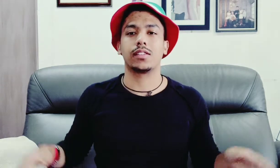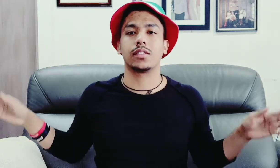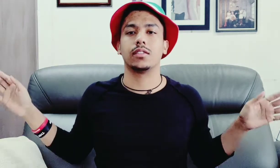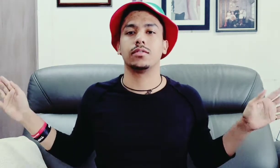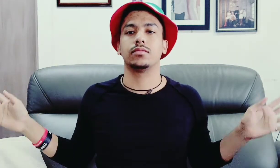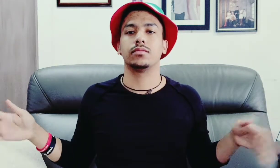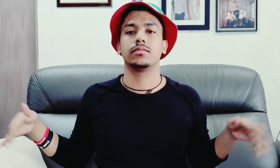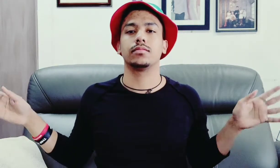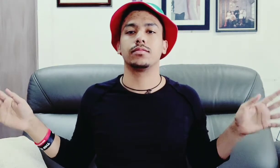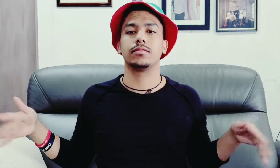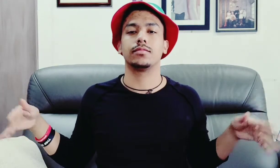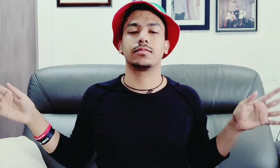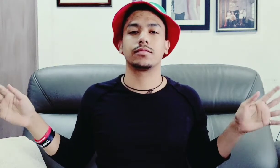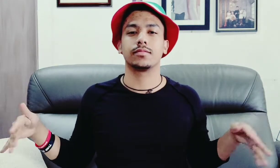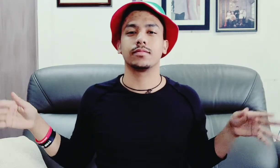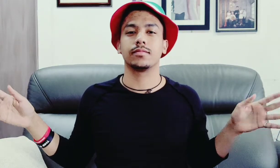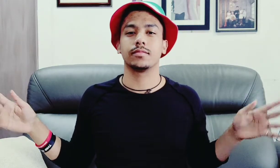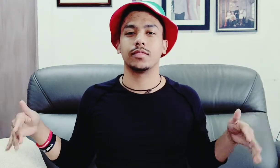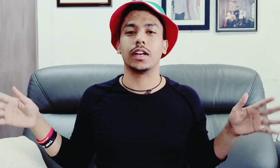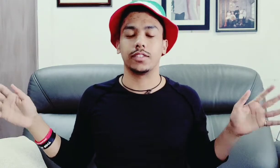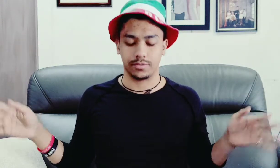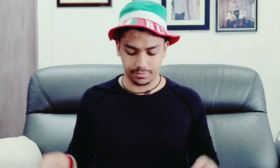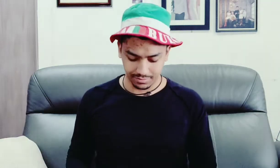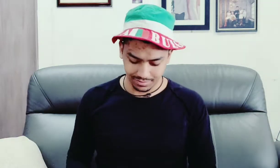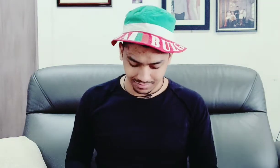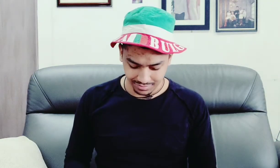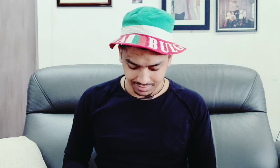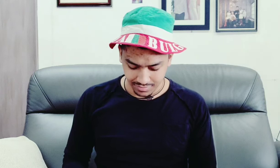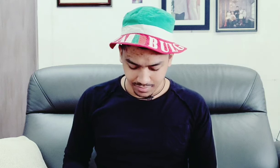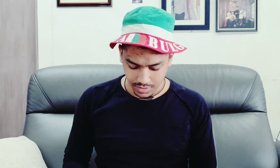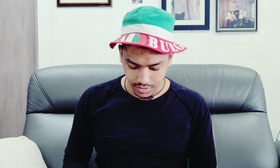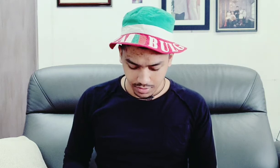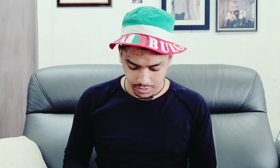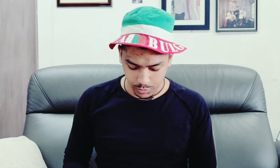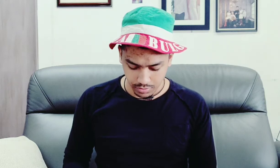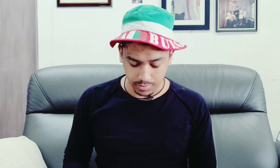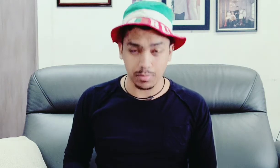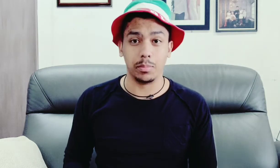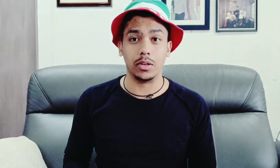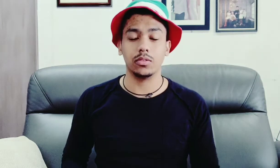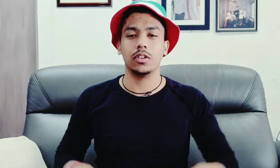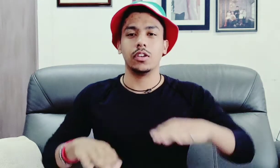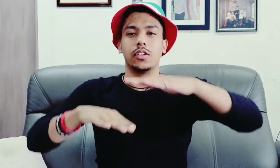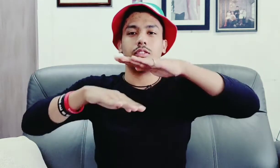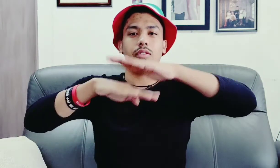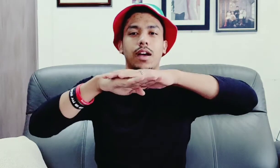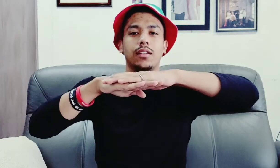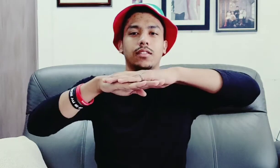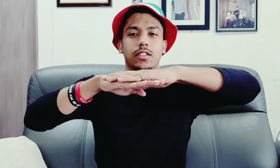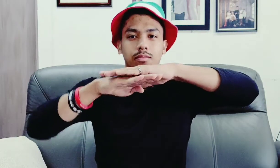fly next word below so if that just